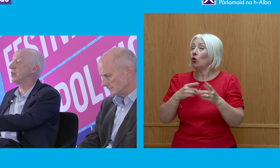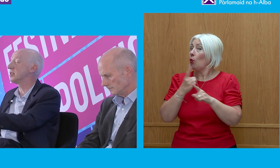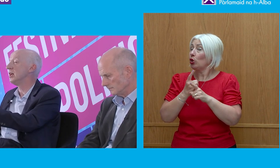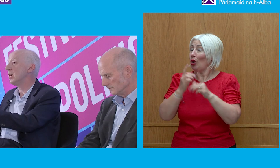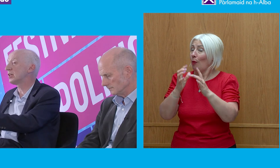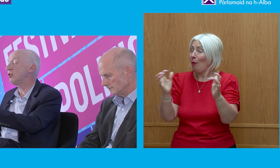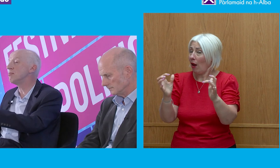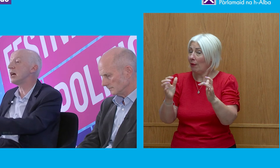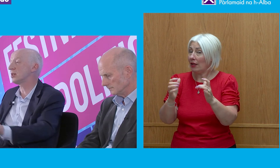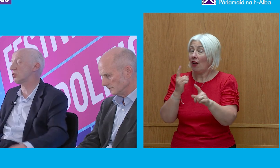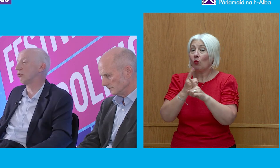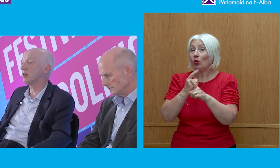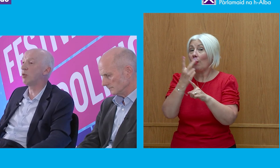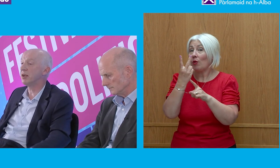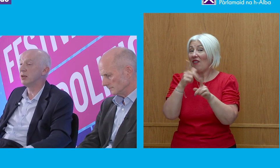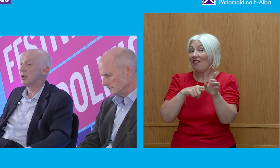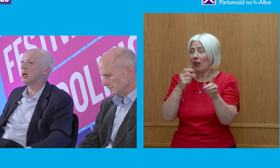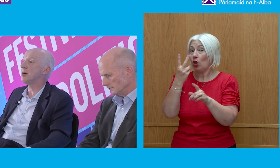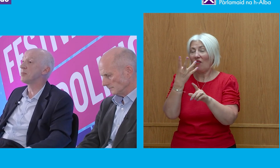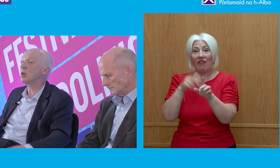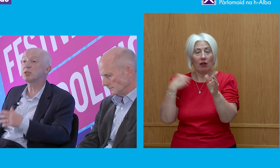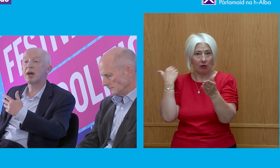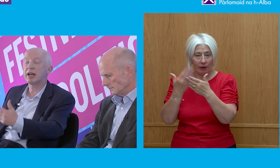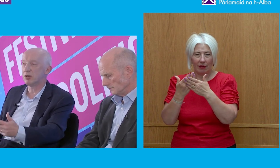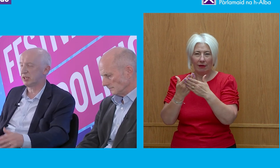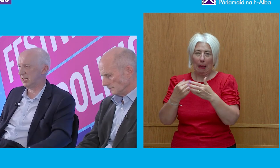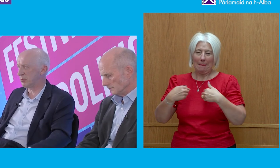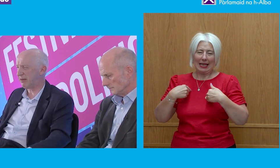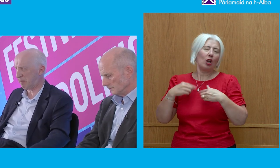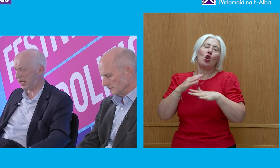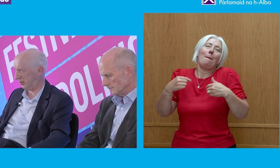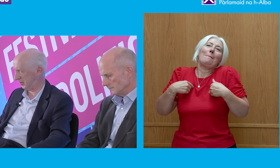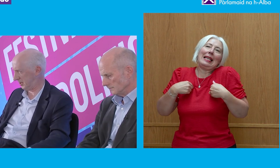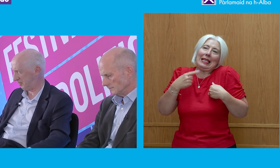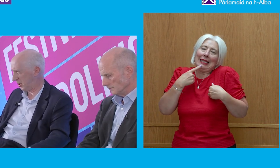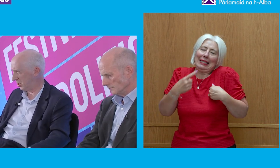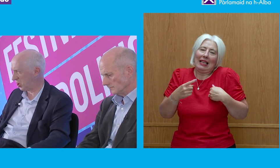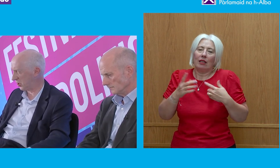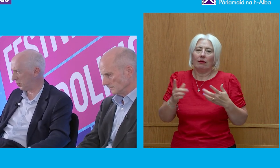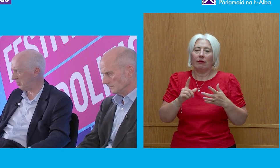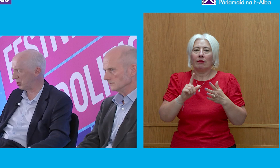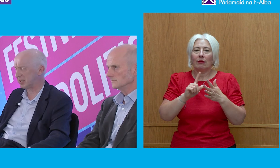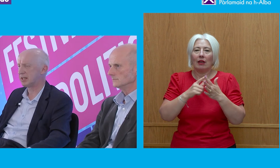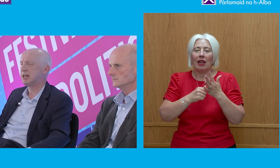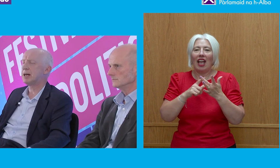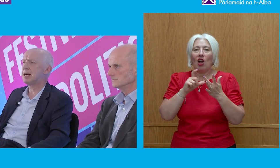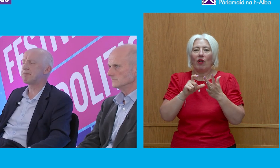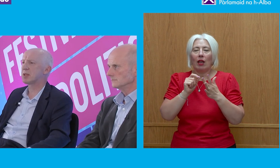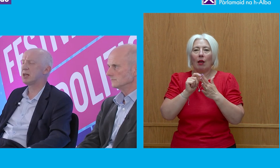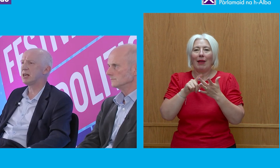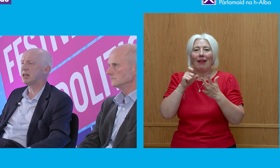25 years, I'll give you my story of when, well it wasn't I who said it, it was Eric Pickles, who's in charge of one of the bodies